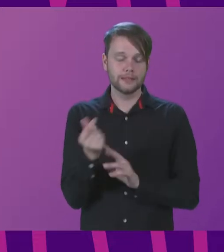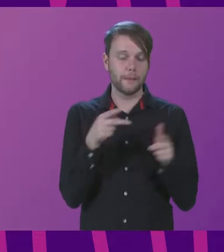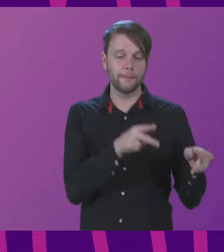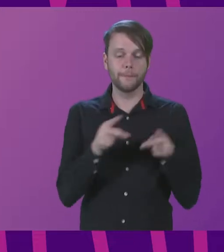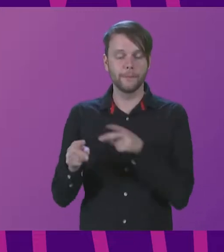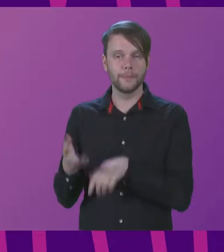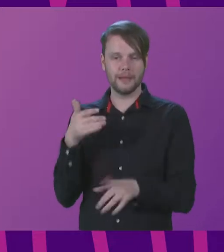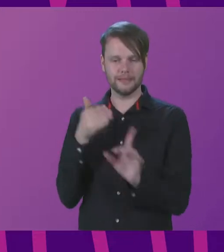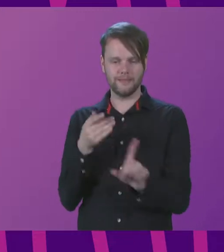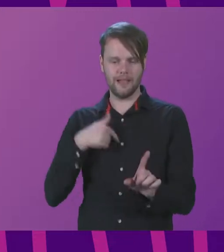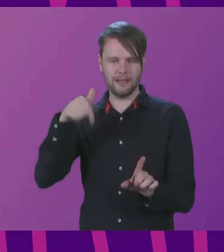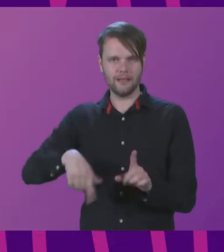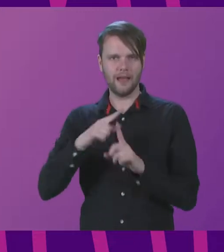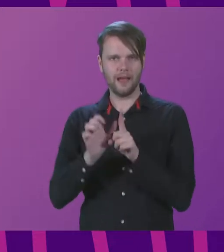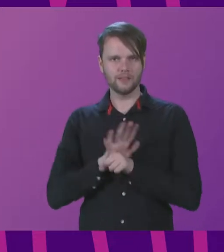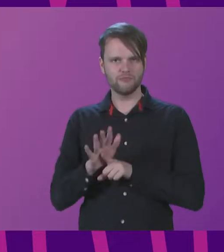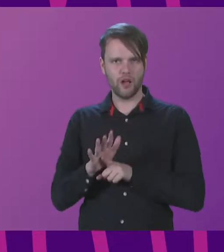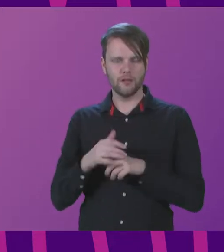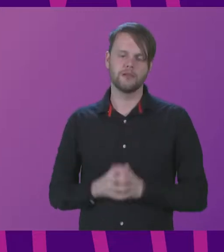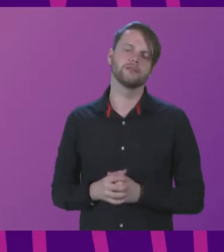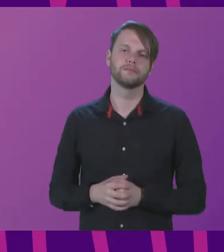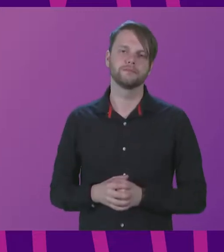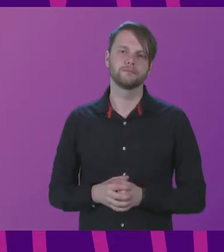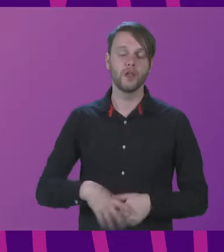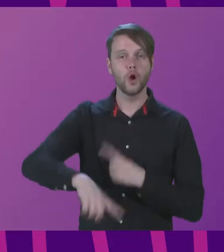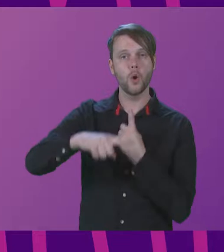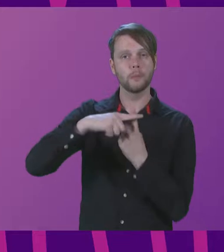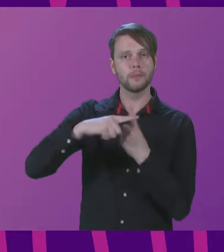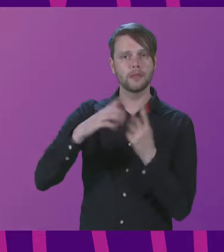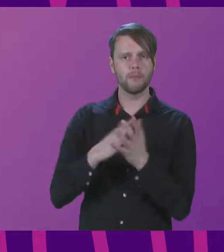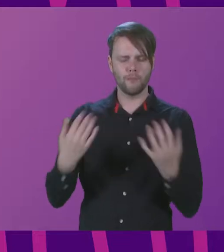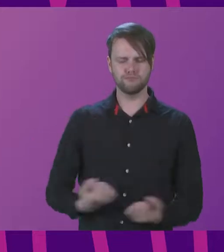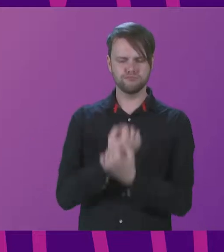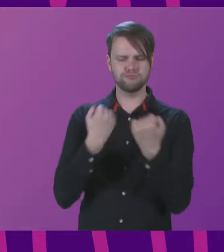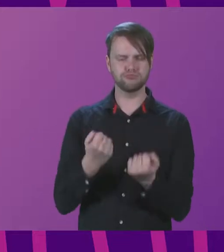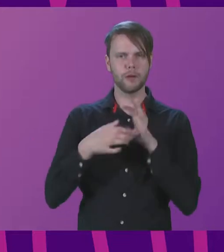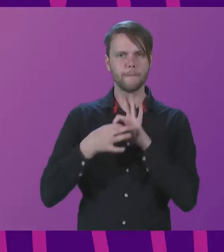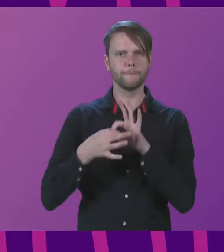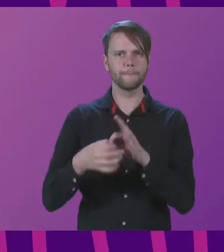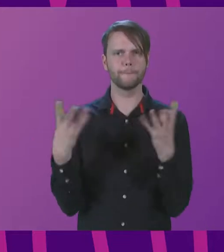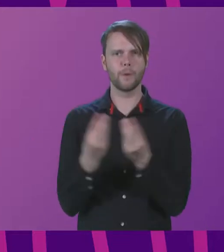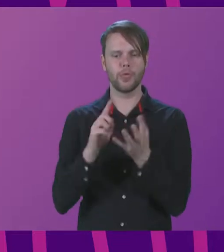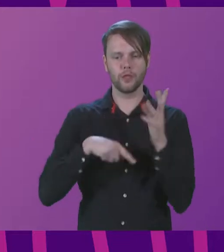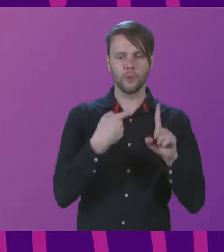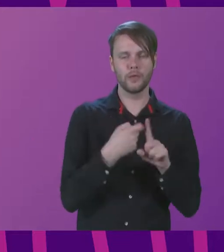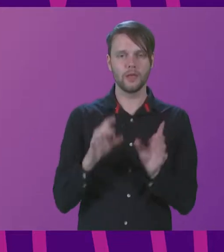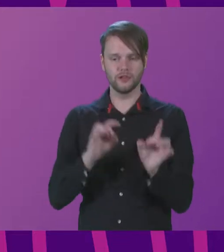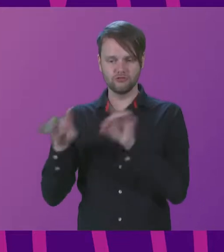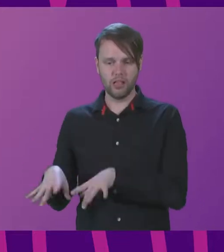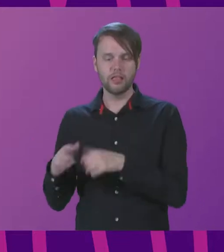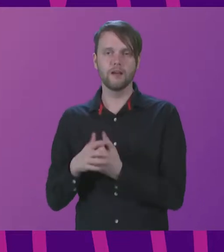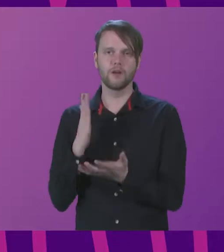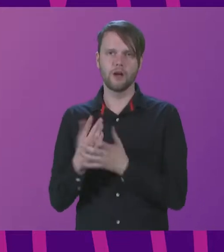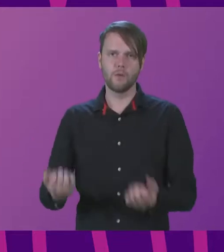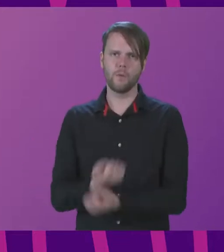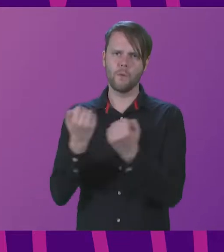identified here in Edinburgh. Optimism has also powered the partnership delivering the UK-Australia season to such